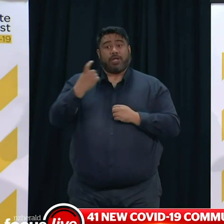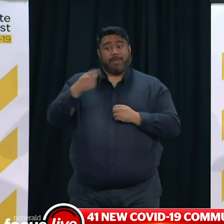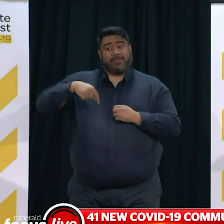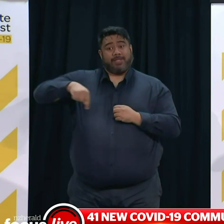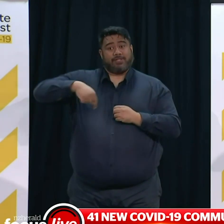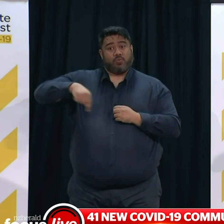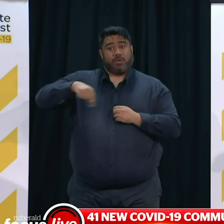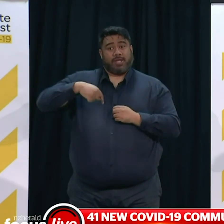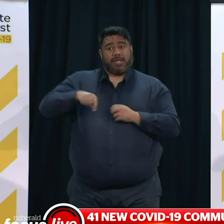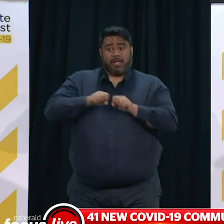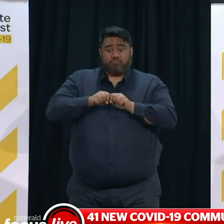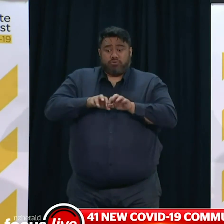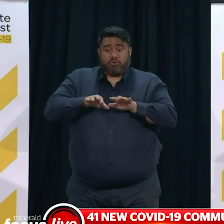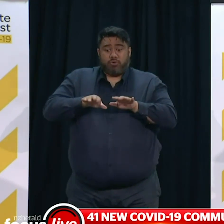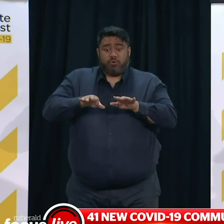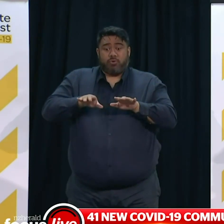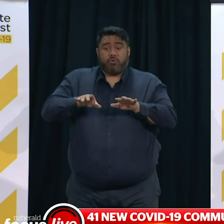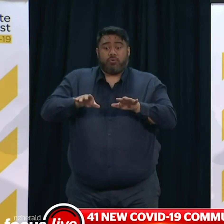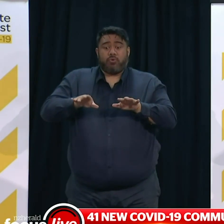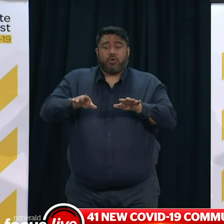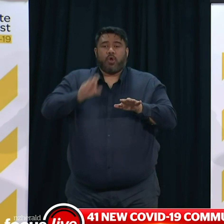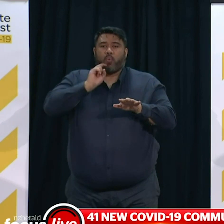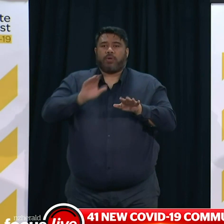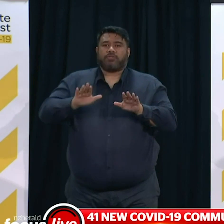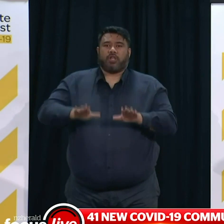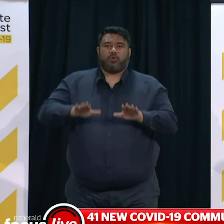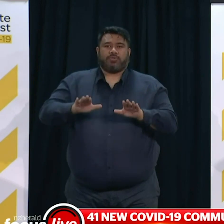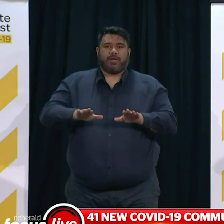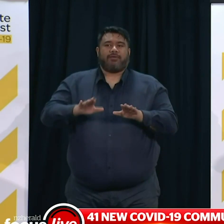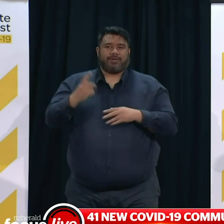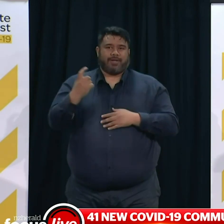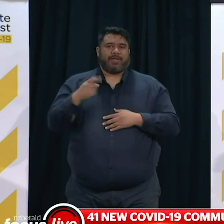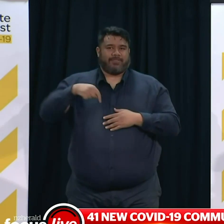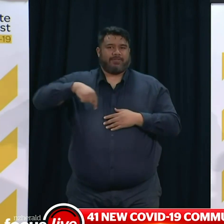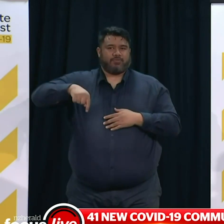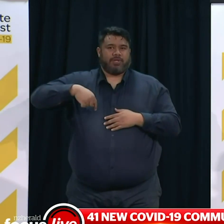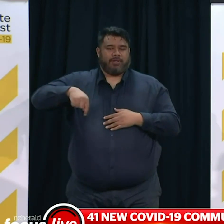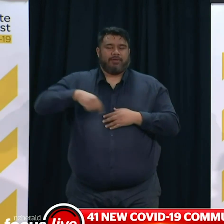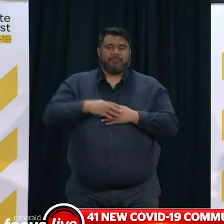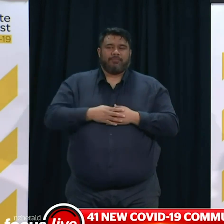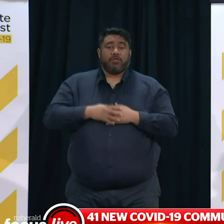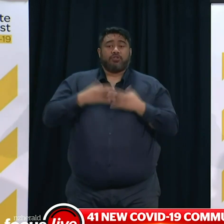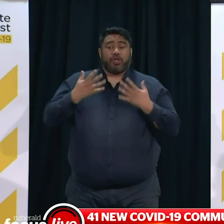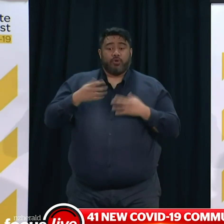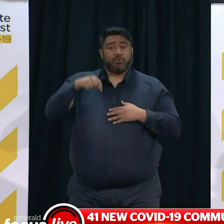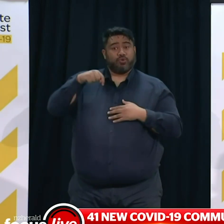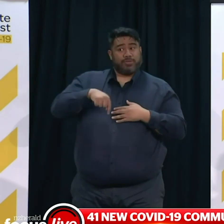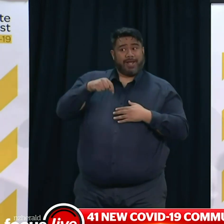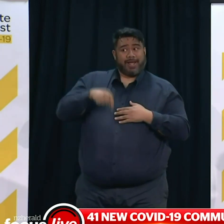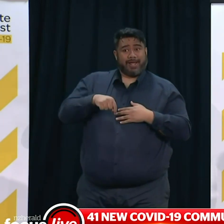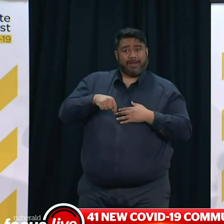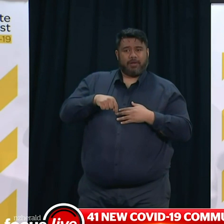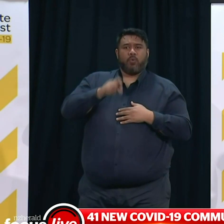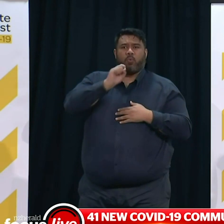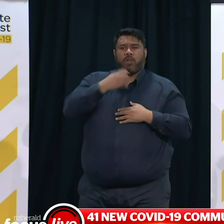case is asked about where they have been during their infectious period and from later today, we are wanting to start to put up